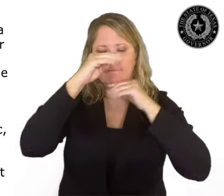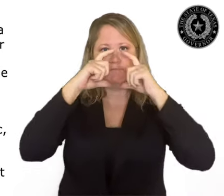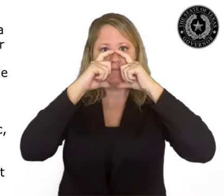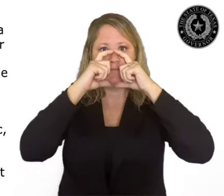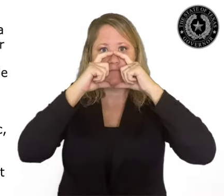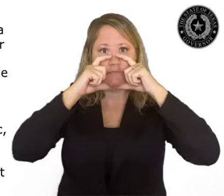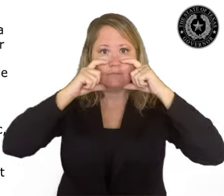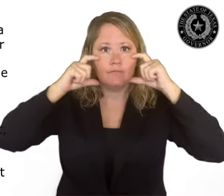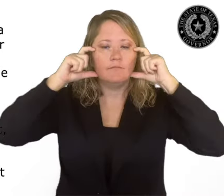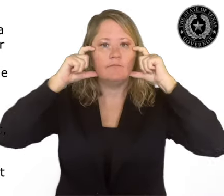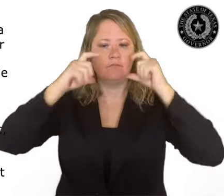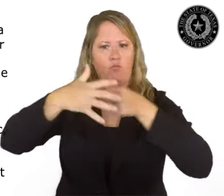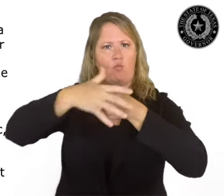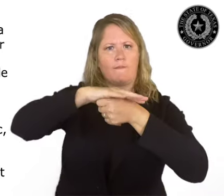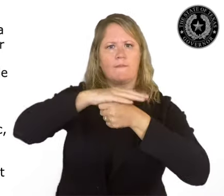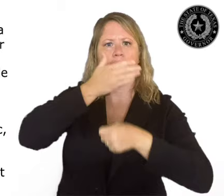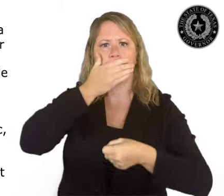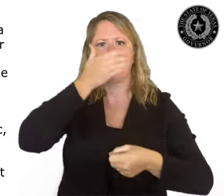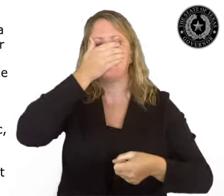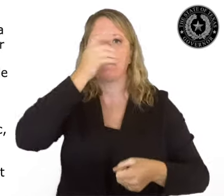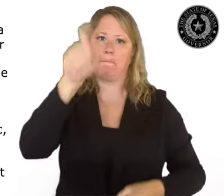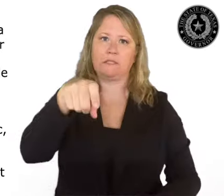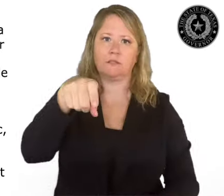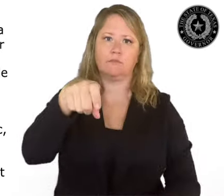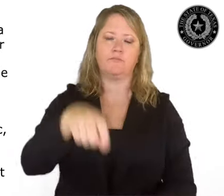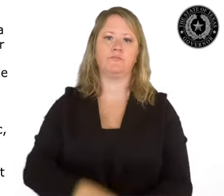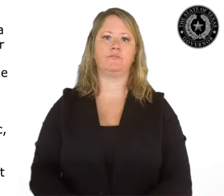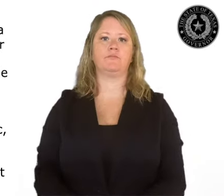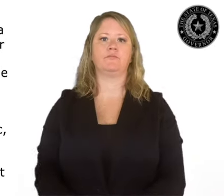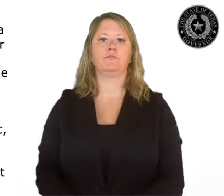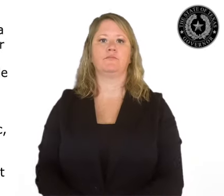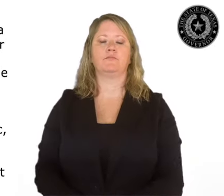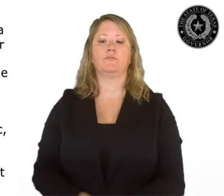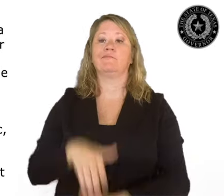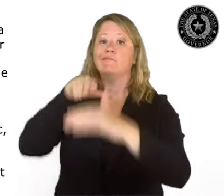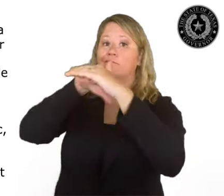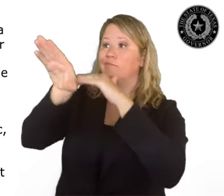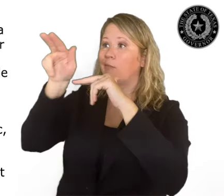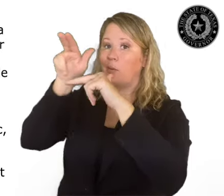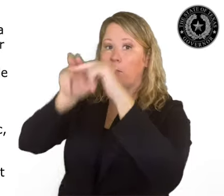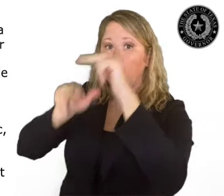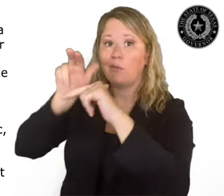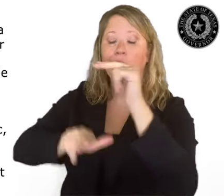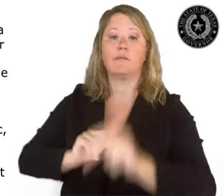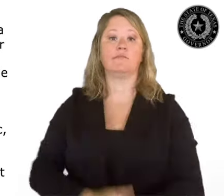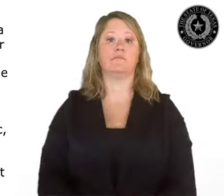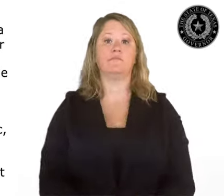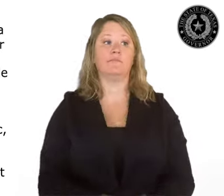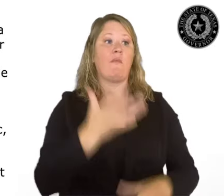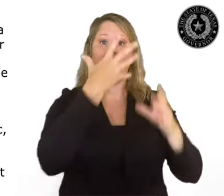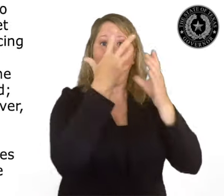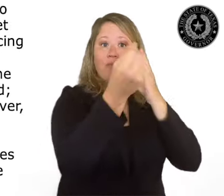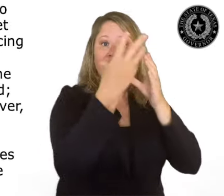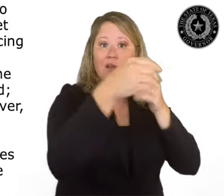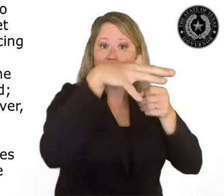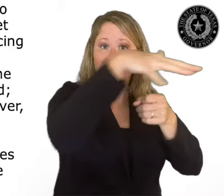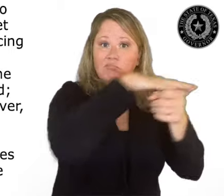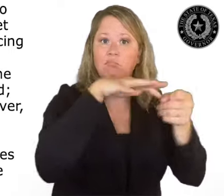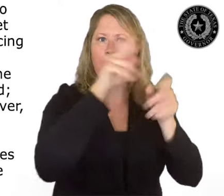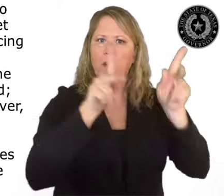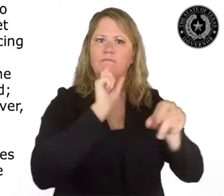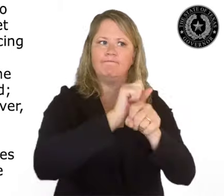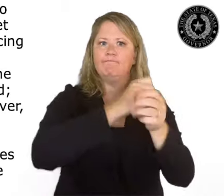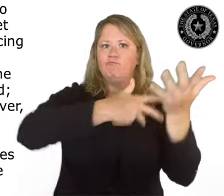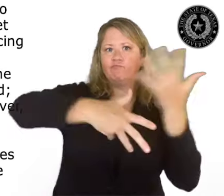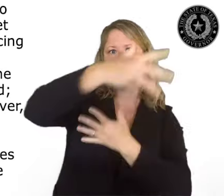or space open to the public, or when in an outdoor space, wherever it is not feasible to maintain six feet of social